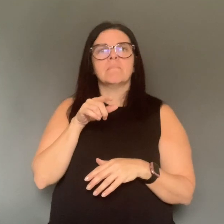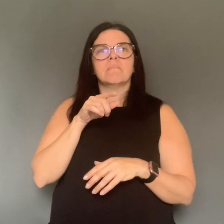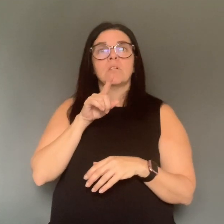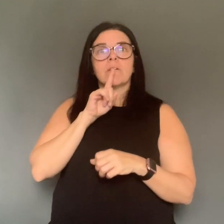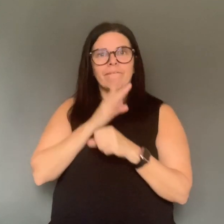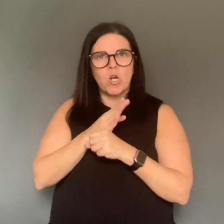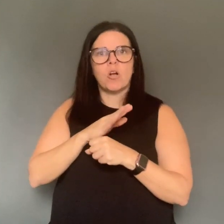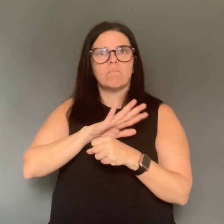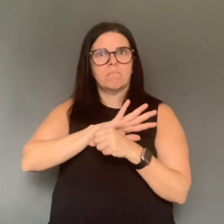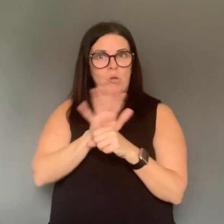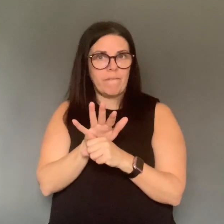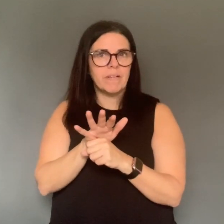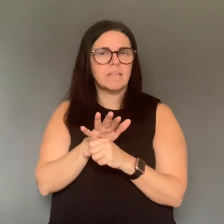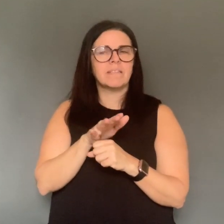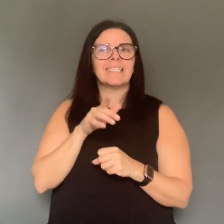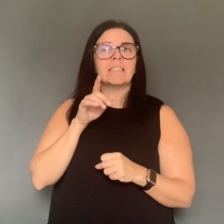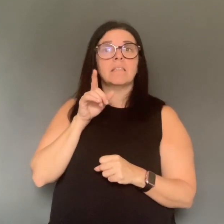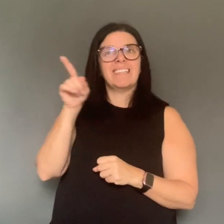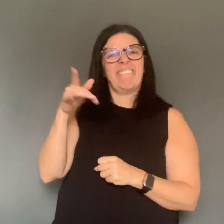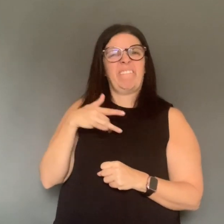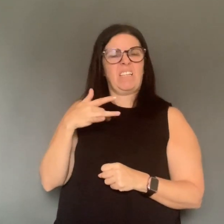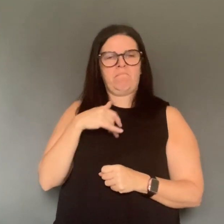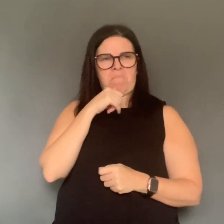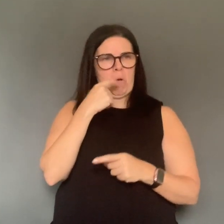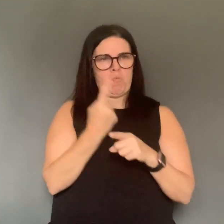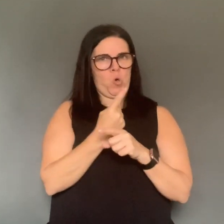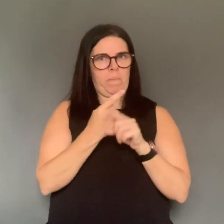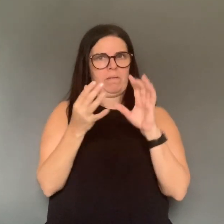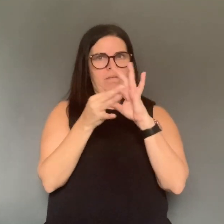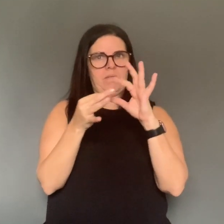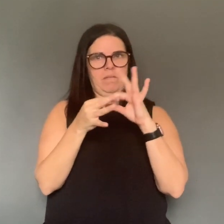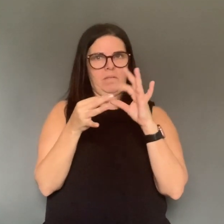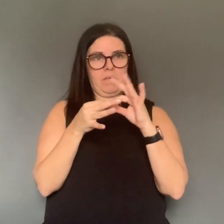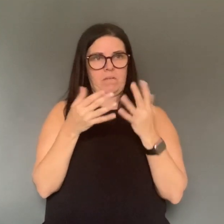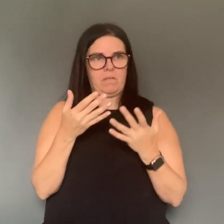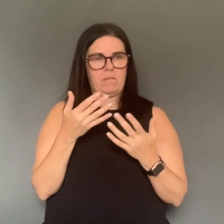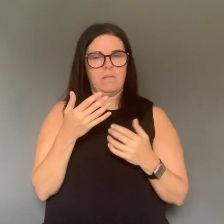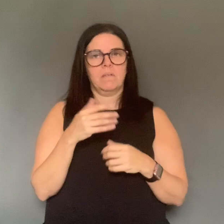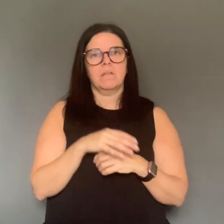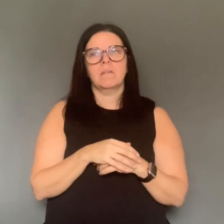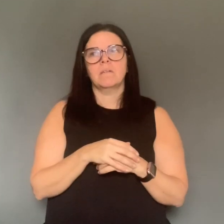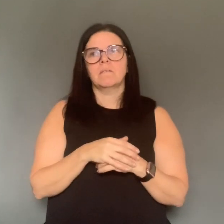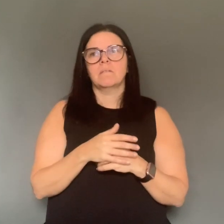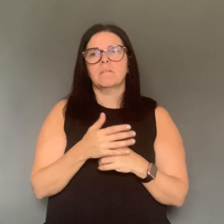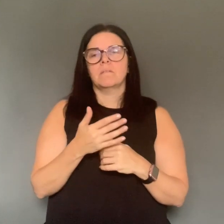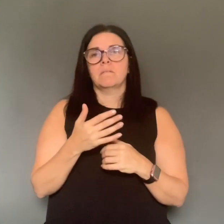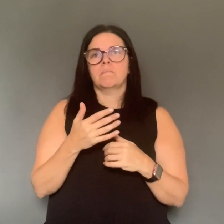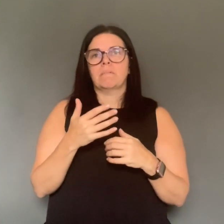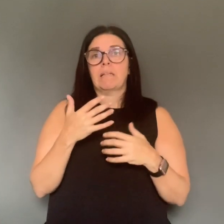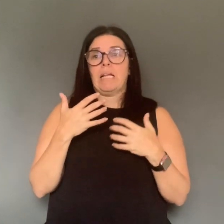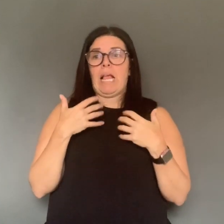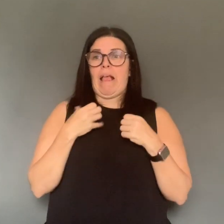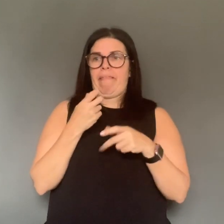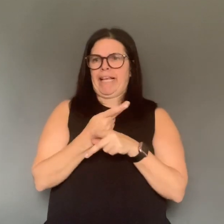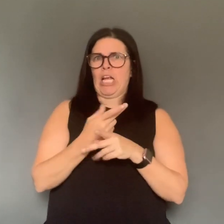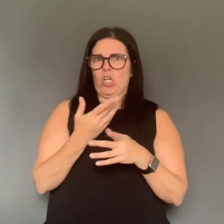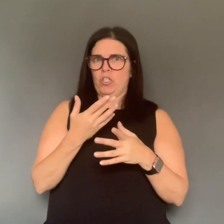workers are not immune to COVID-19. I'm wondering what you think about that perspective? Well, my